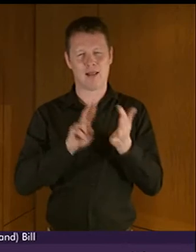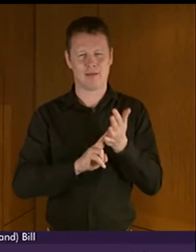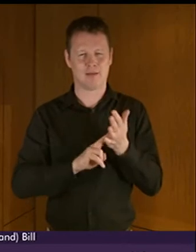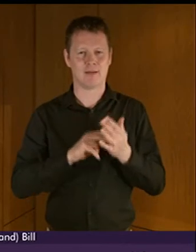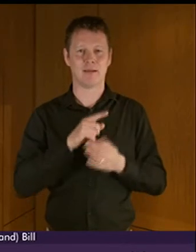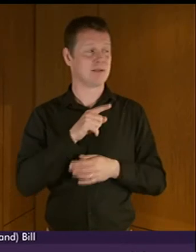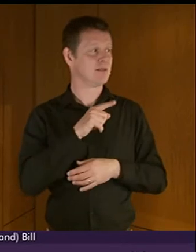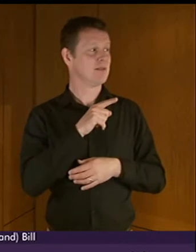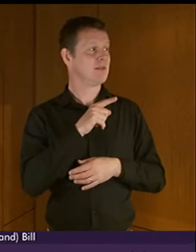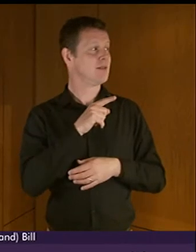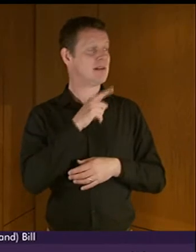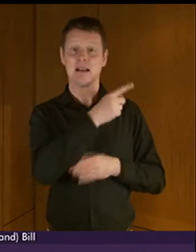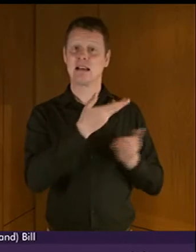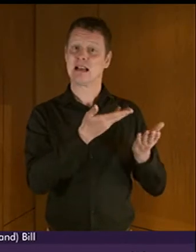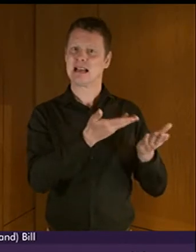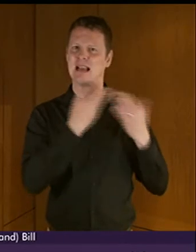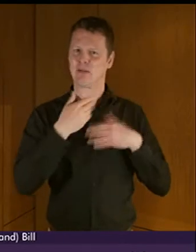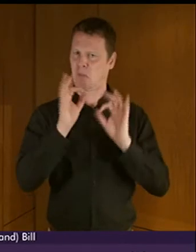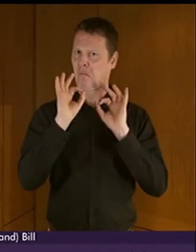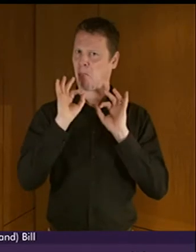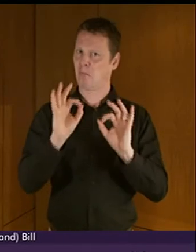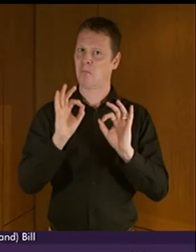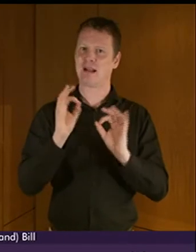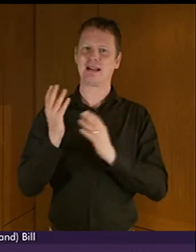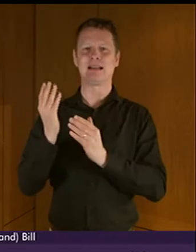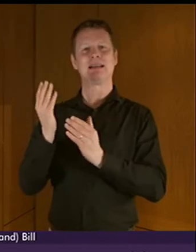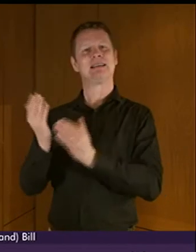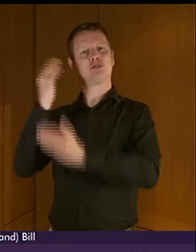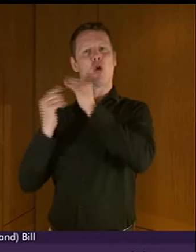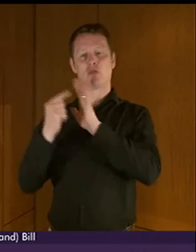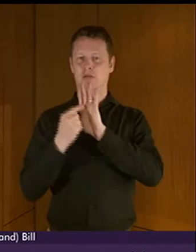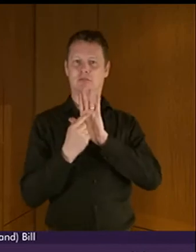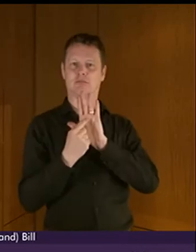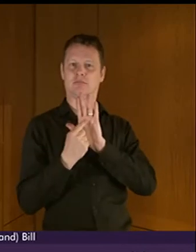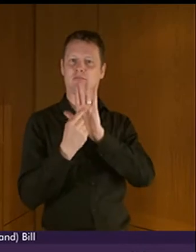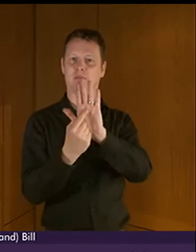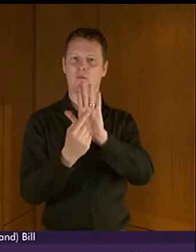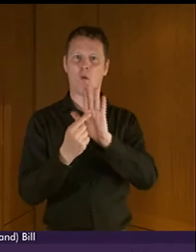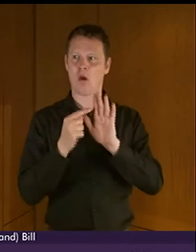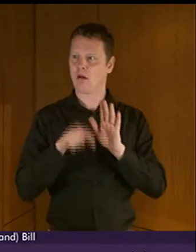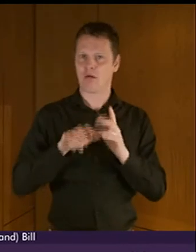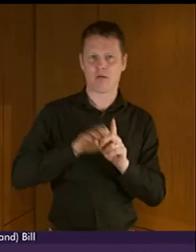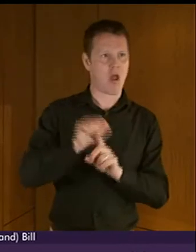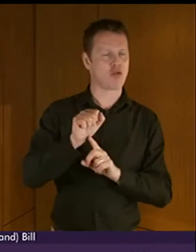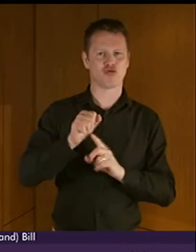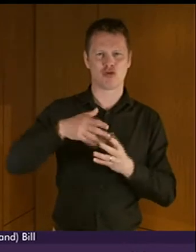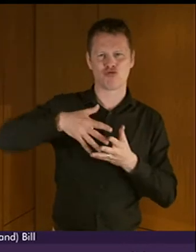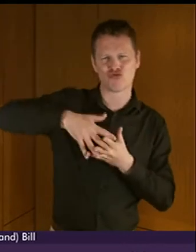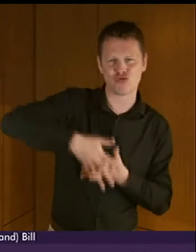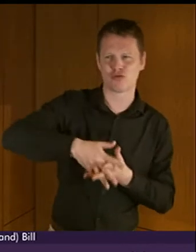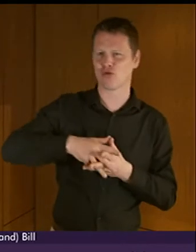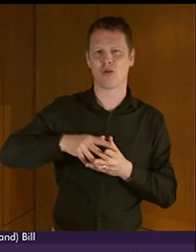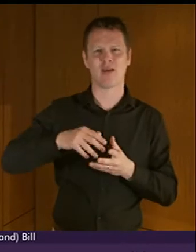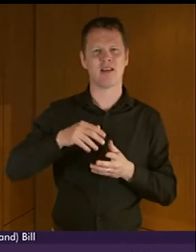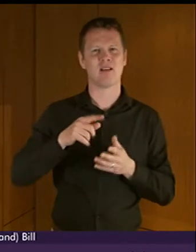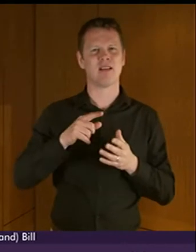fitting historical illustration of the cultural roots of sign language in Scotland by citing an example of